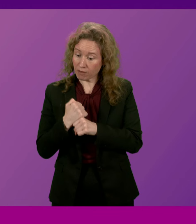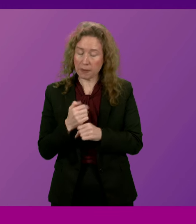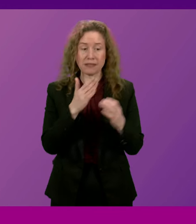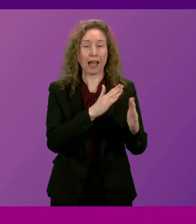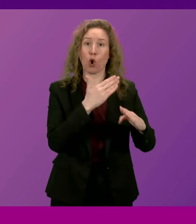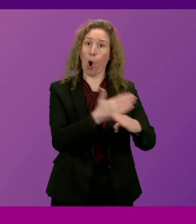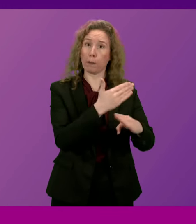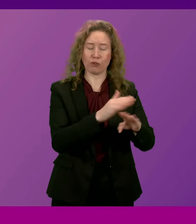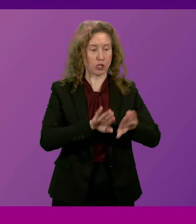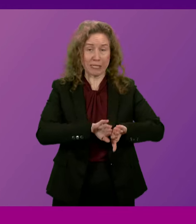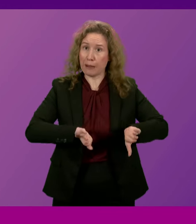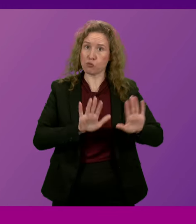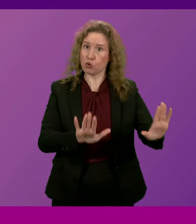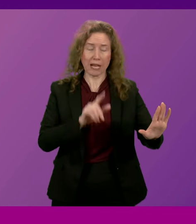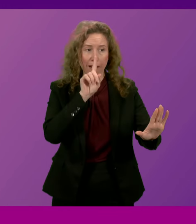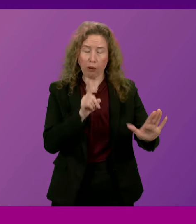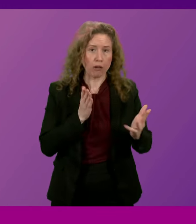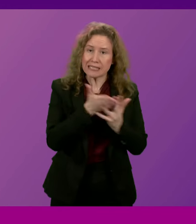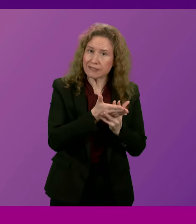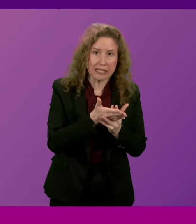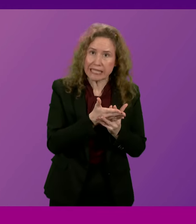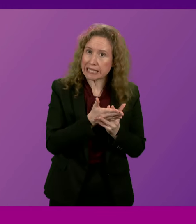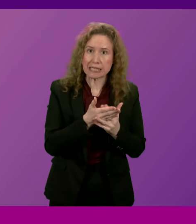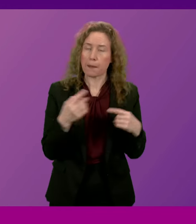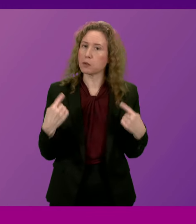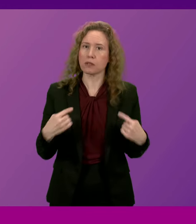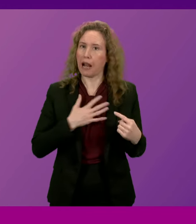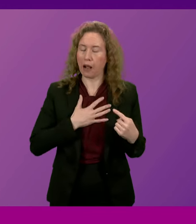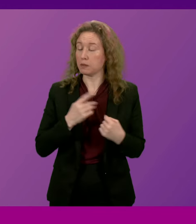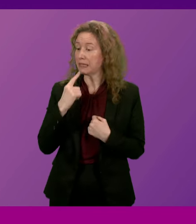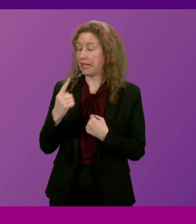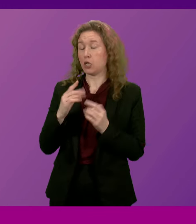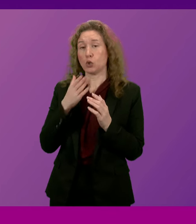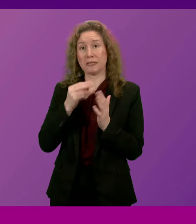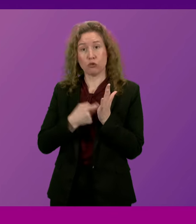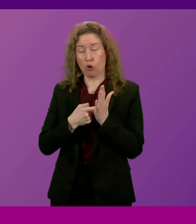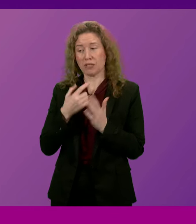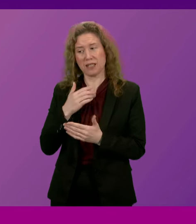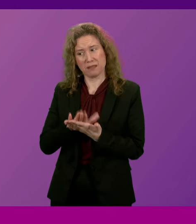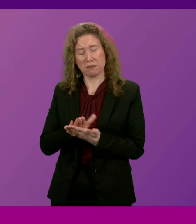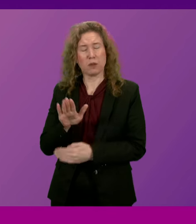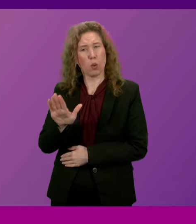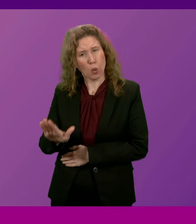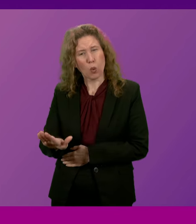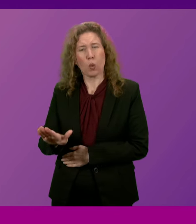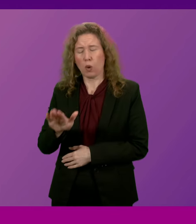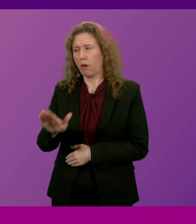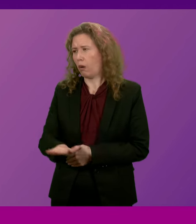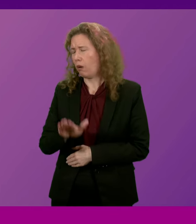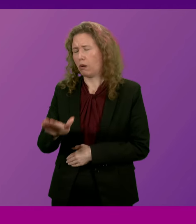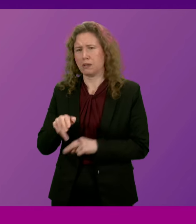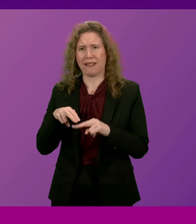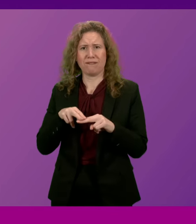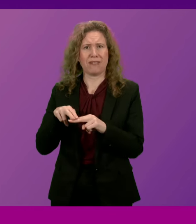matters with Police Scotland. But I would say to Mr. Ross, I have every sympathy with the Wilson family and